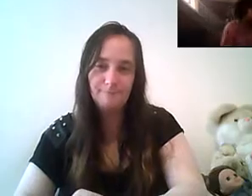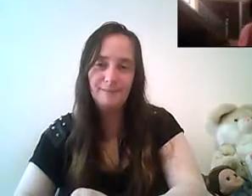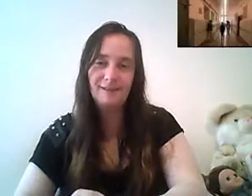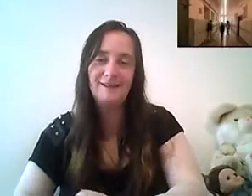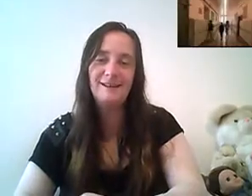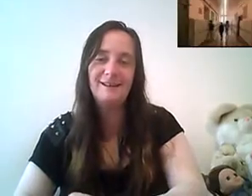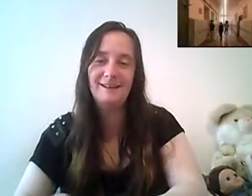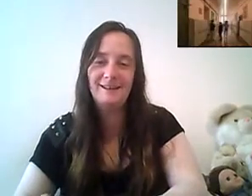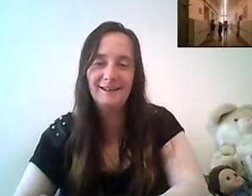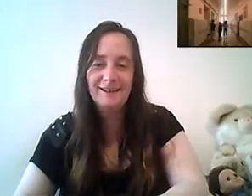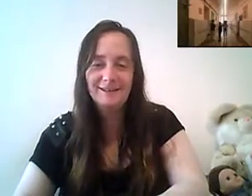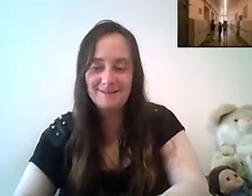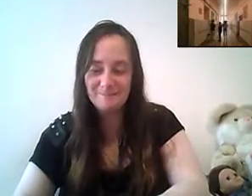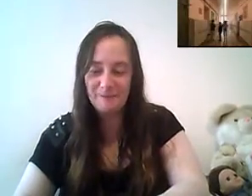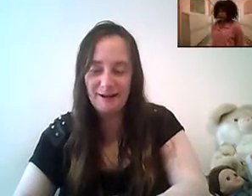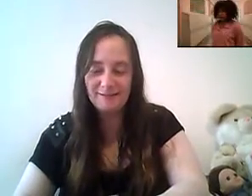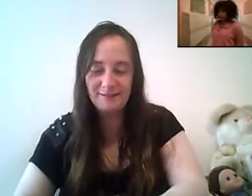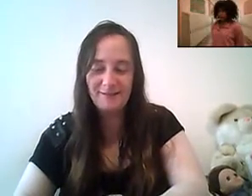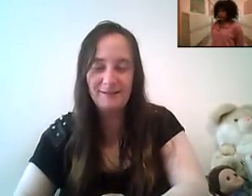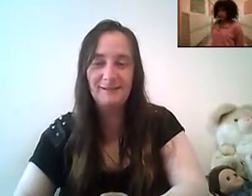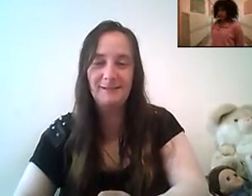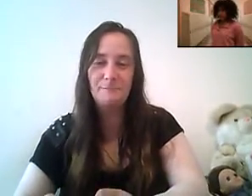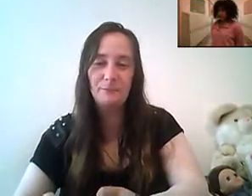hey i'm bouncing her under a tampon